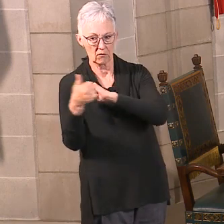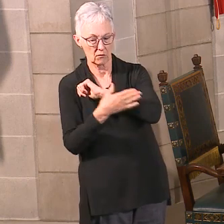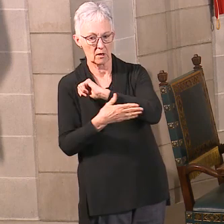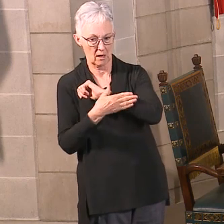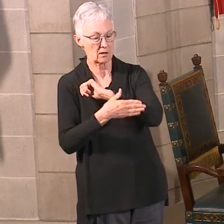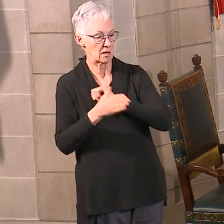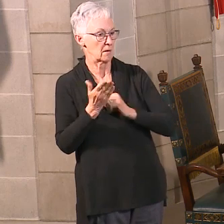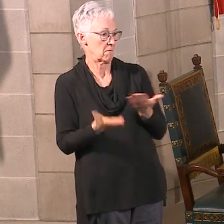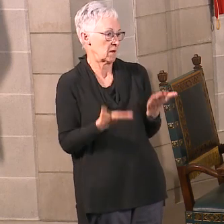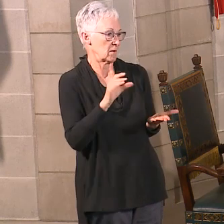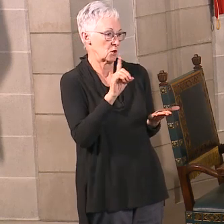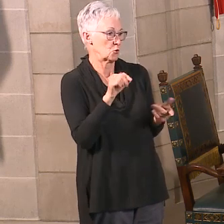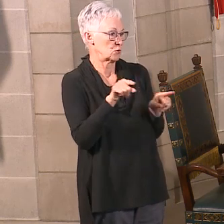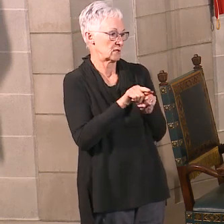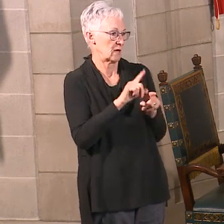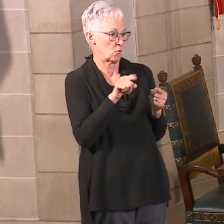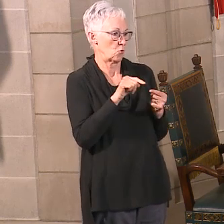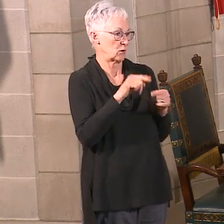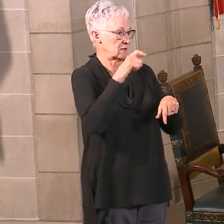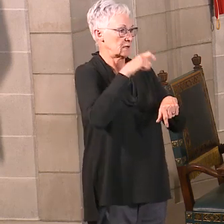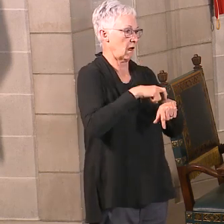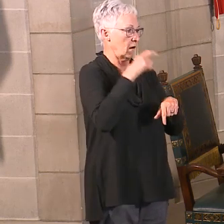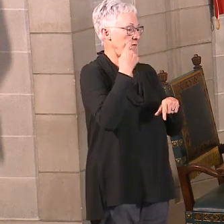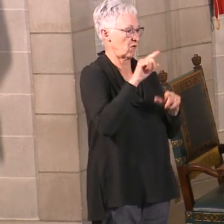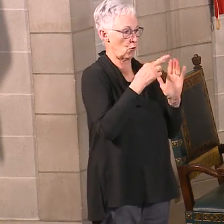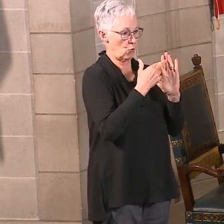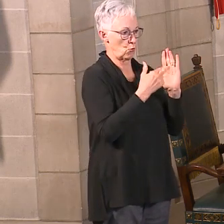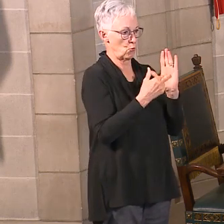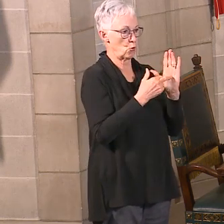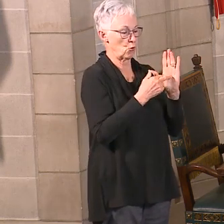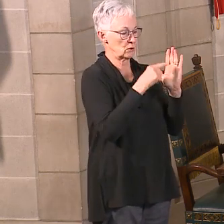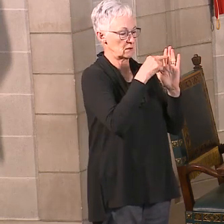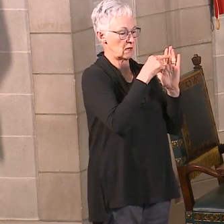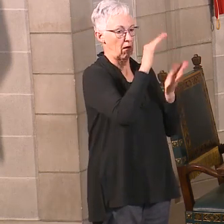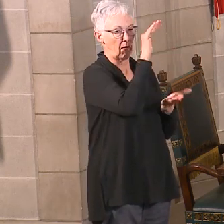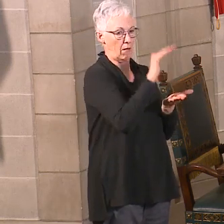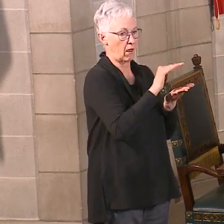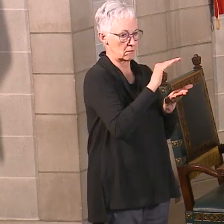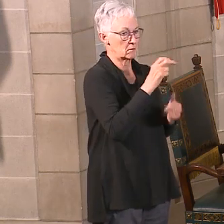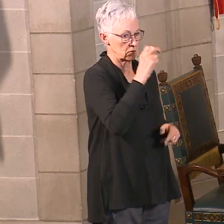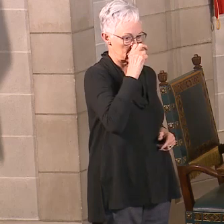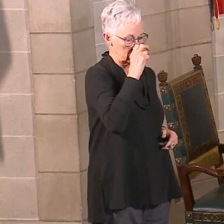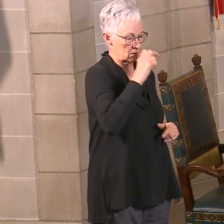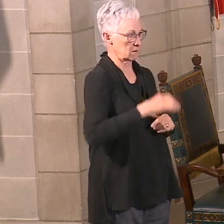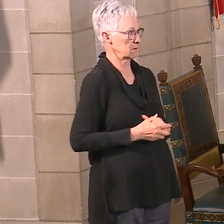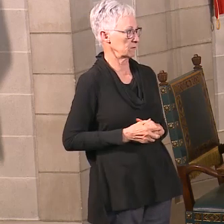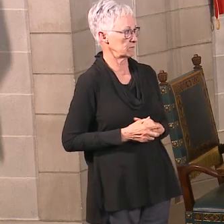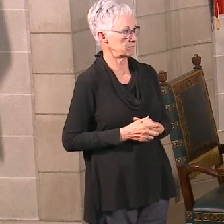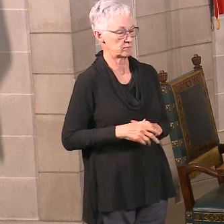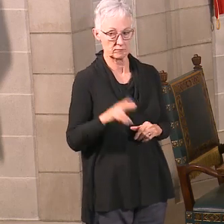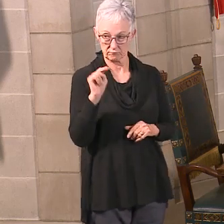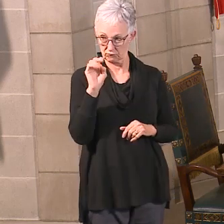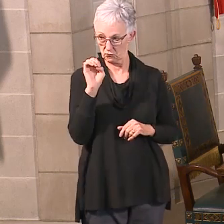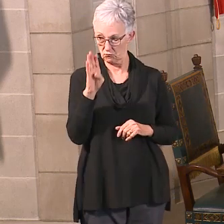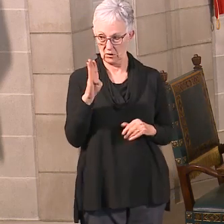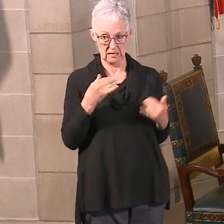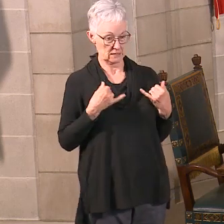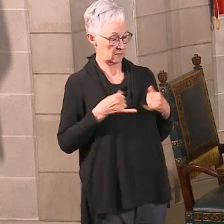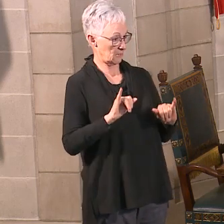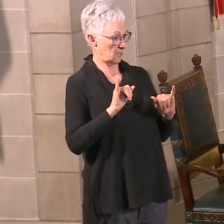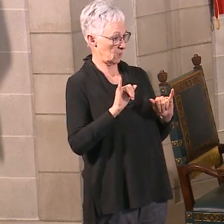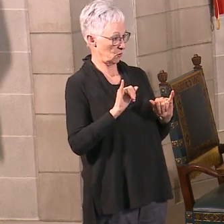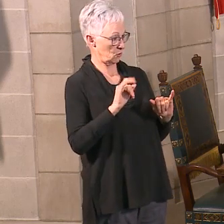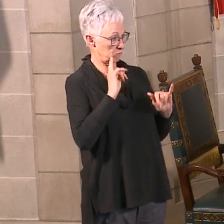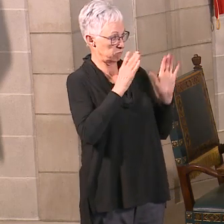again, I think the guidelines are out there for us to be able to use and incorporate in what our plan will be, and that's what we will do. Is Nebraska still on track to lift some